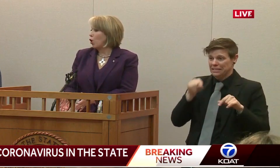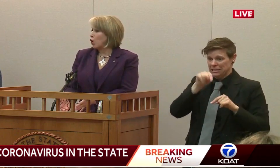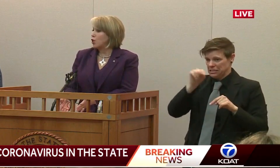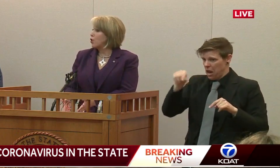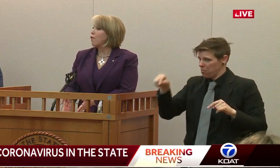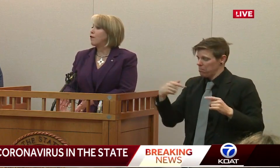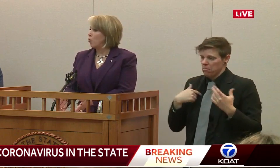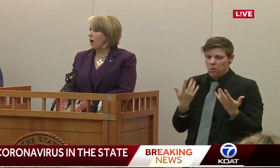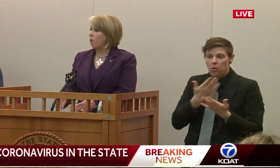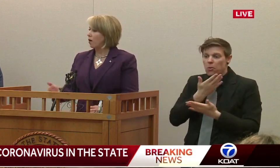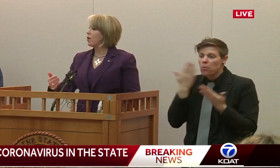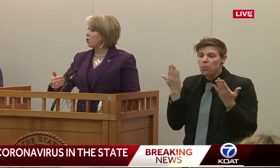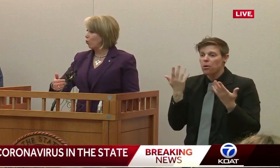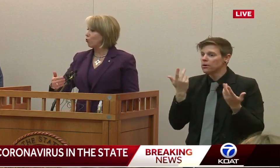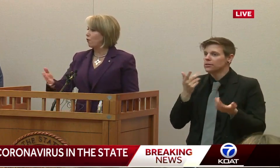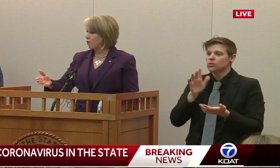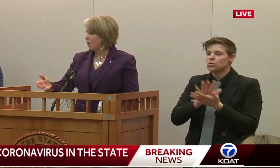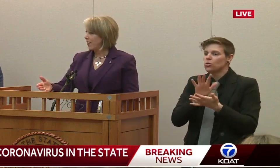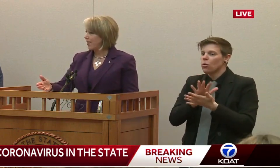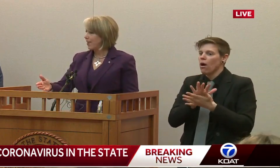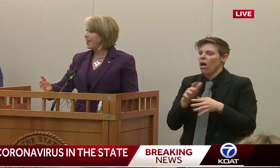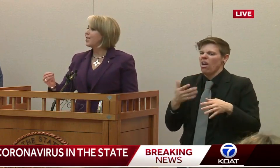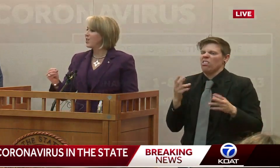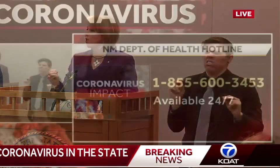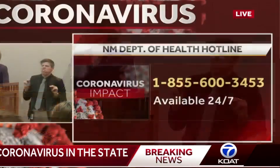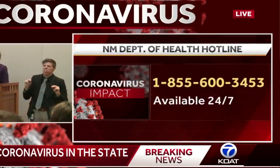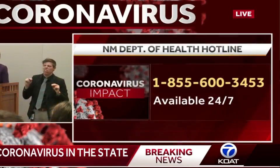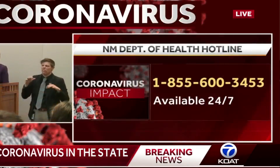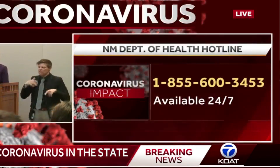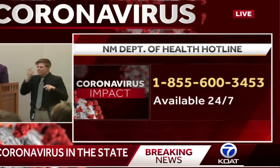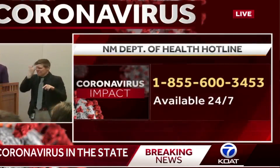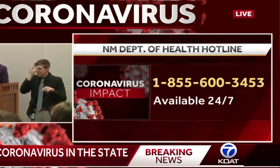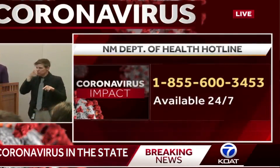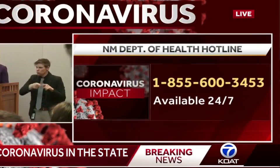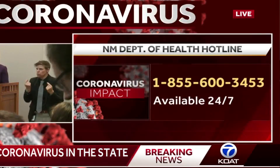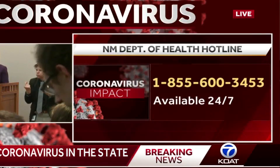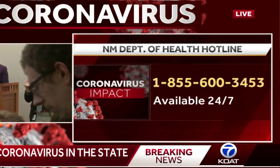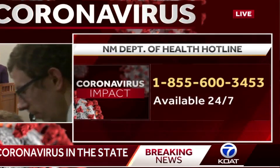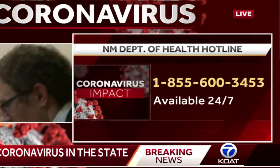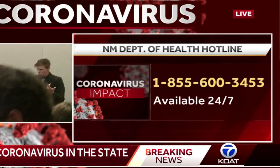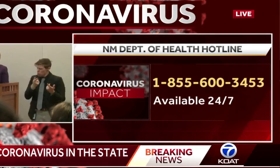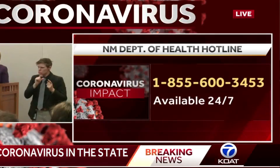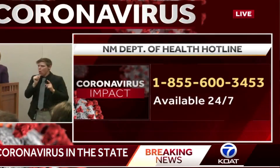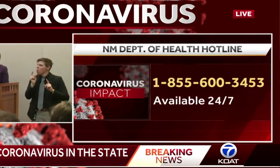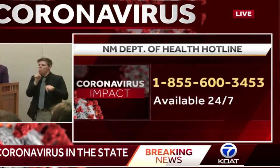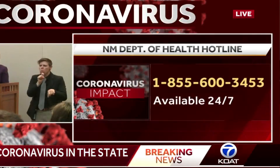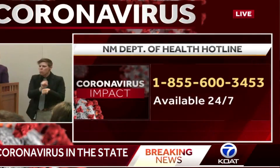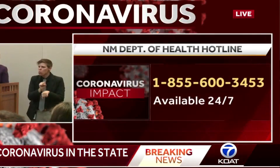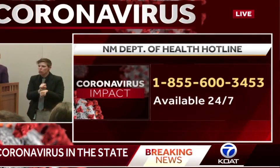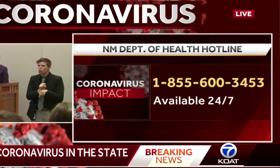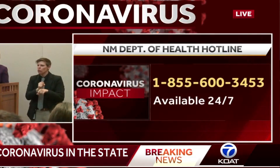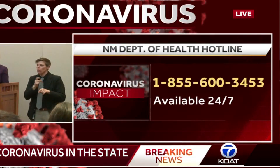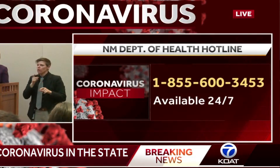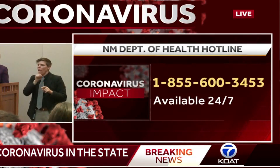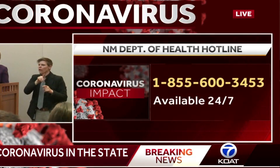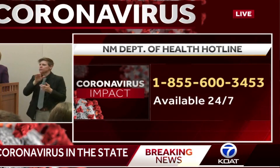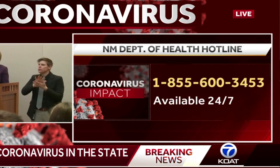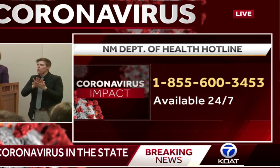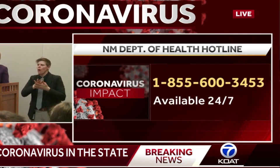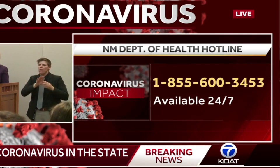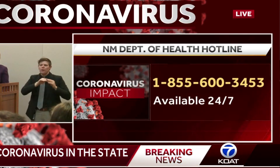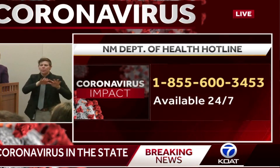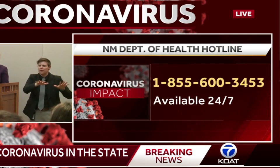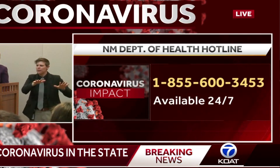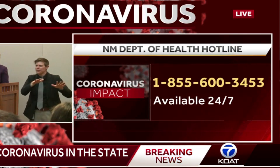have school workers that don't feel well. What have we told you if you're sick? Don't come to work. Right? Well, then I might have an issue with a particular kitchen